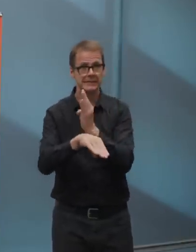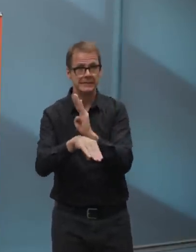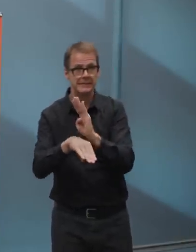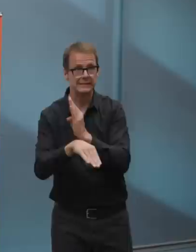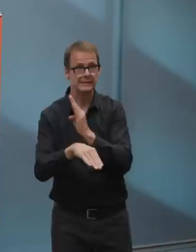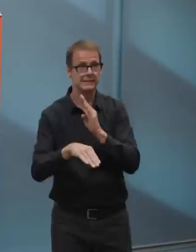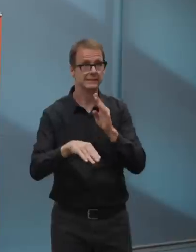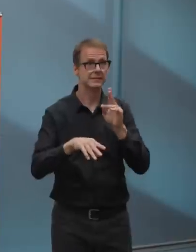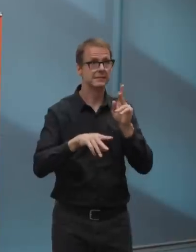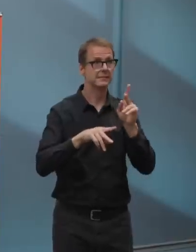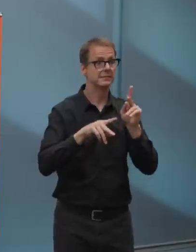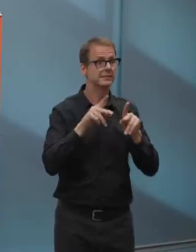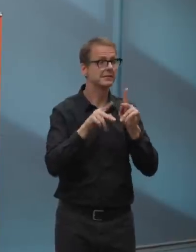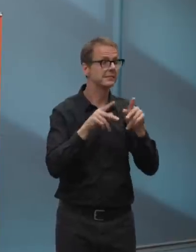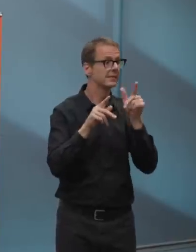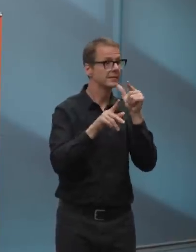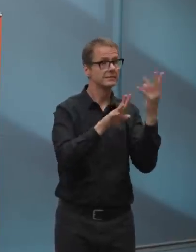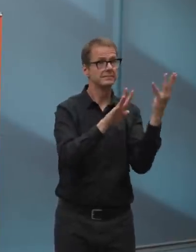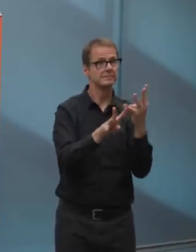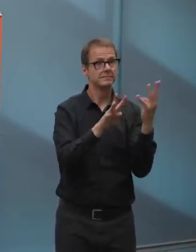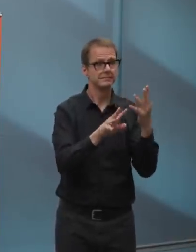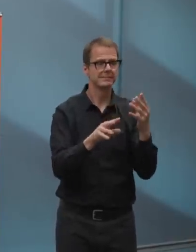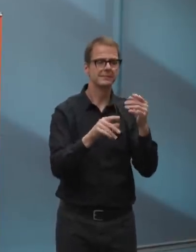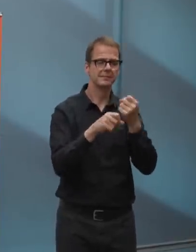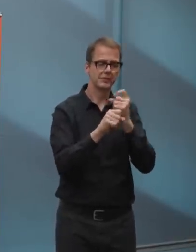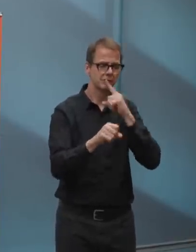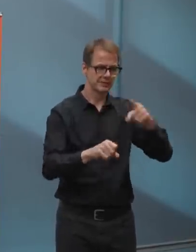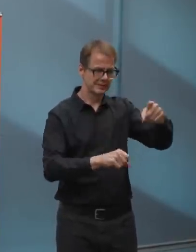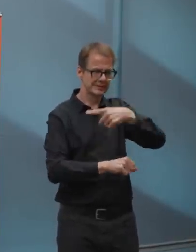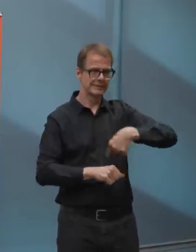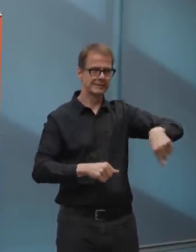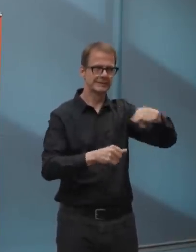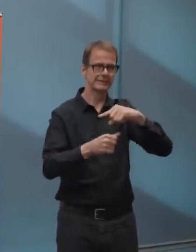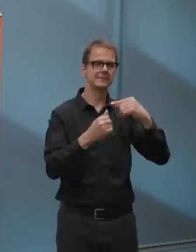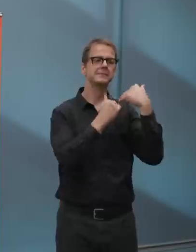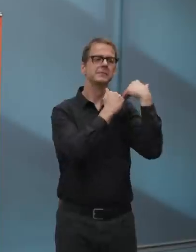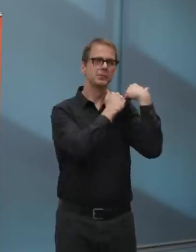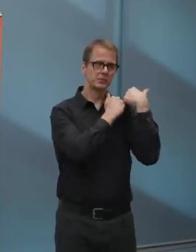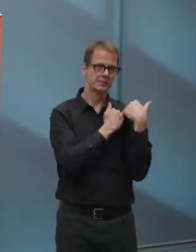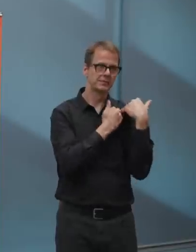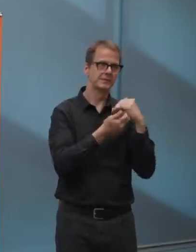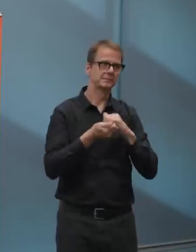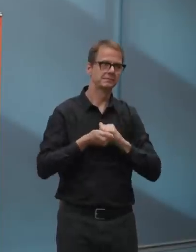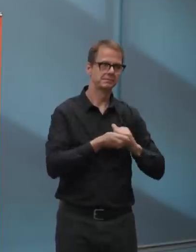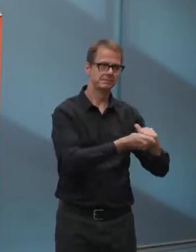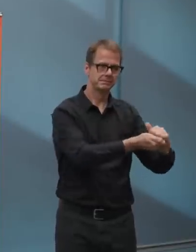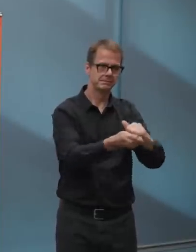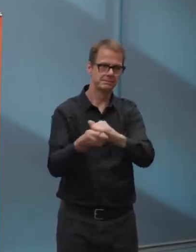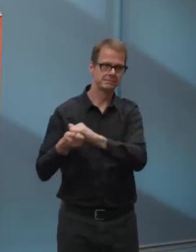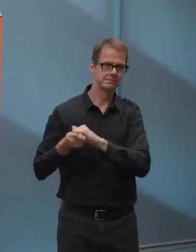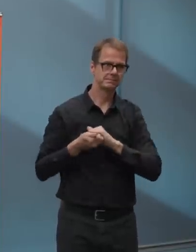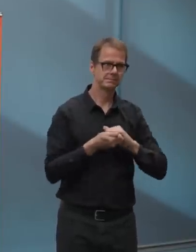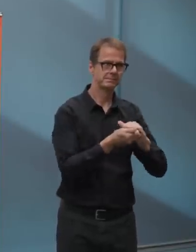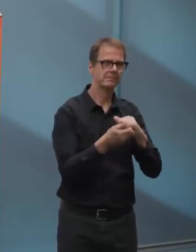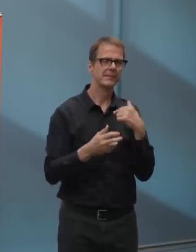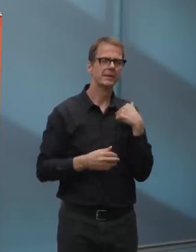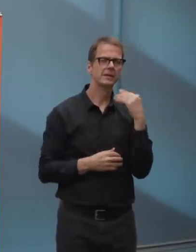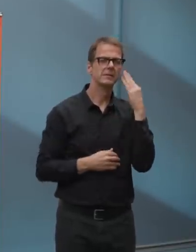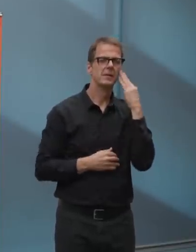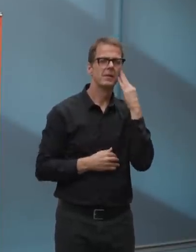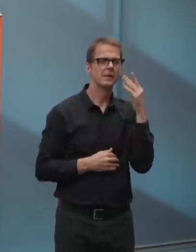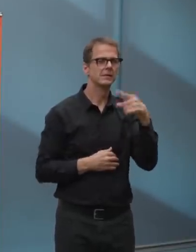Edmontonians are eager, sometimes impatient for getting their lives, businesses and communities back on track. Every decision we make